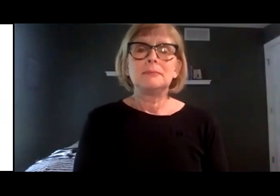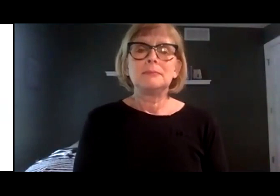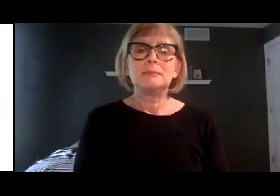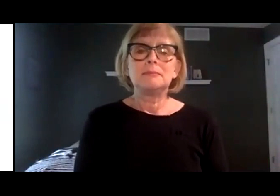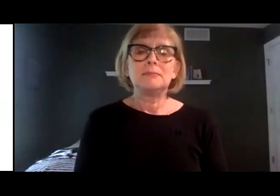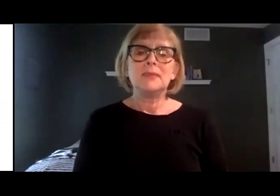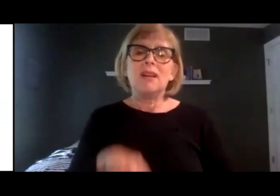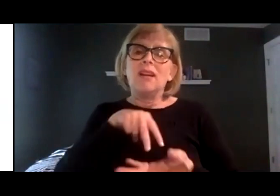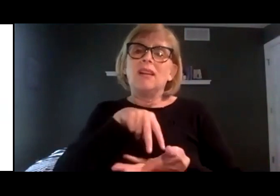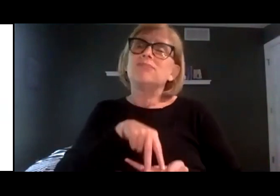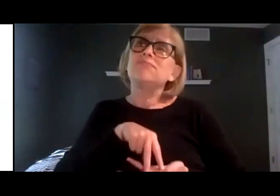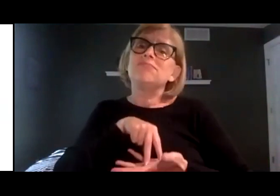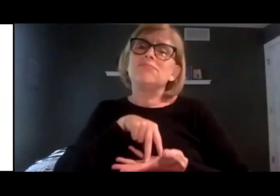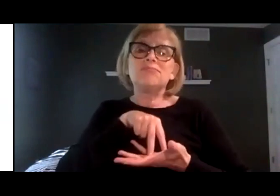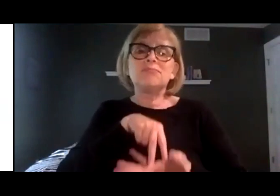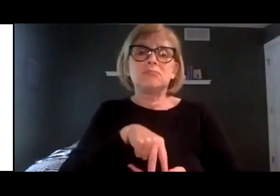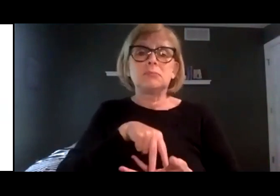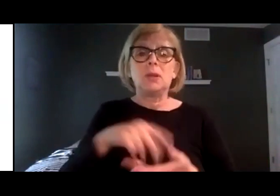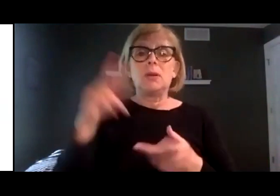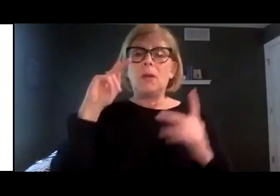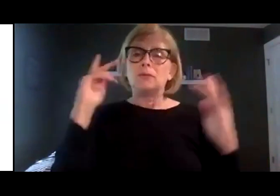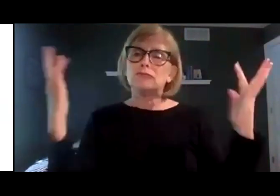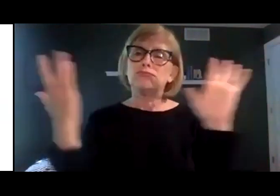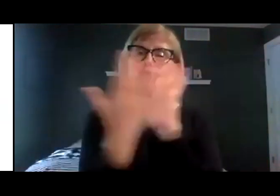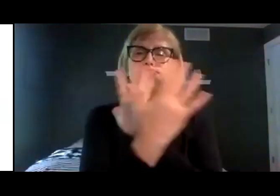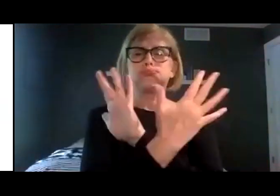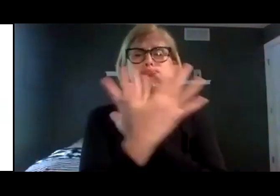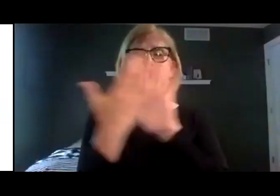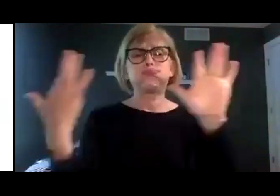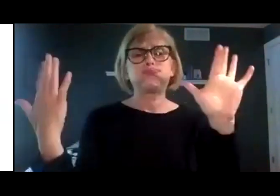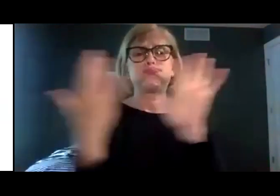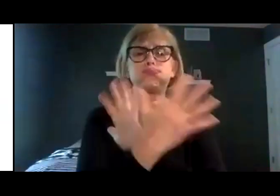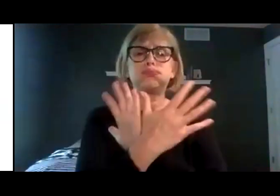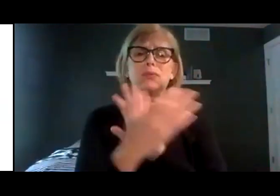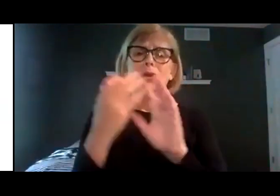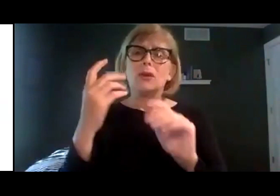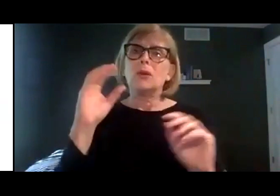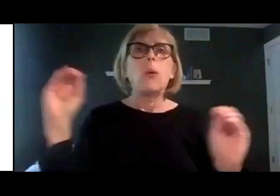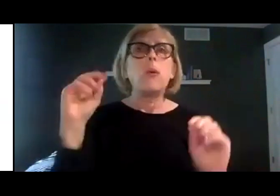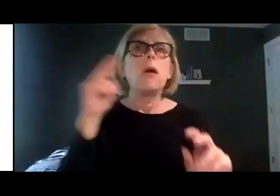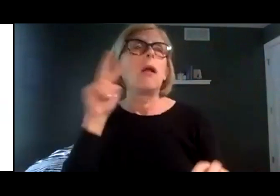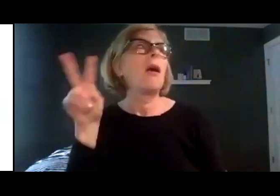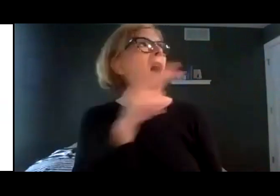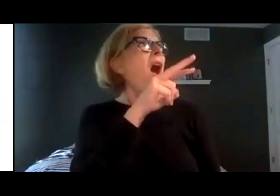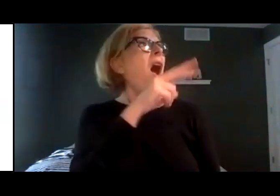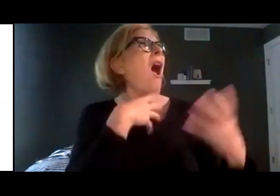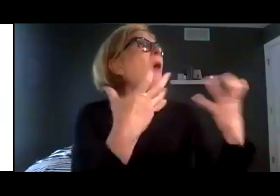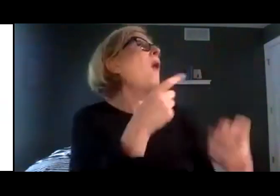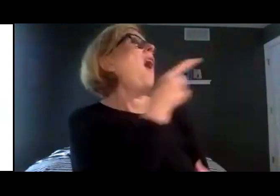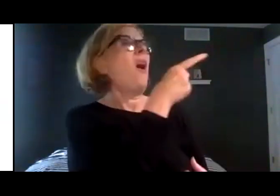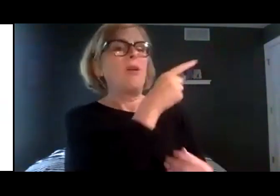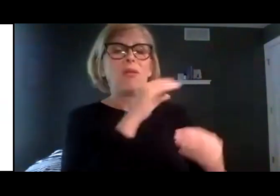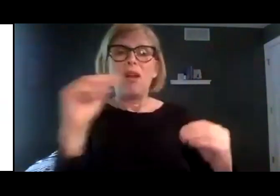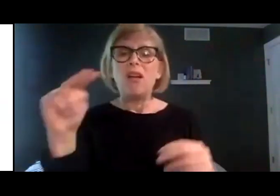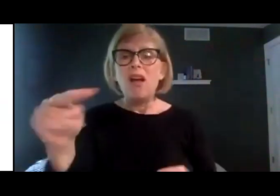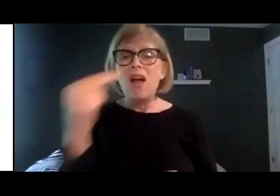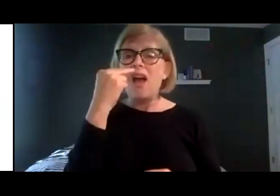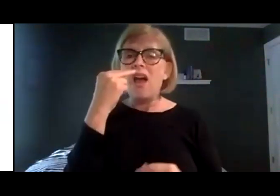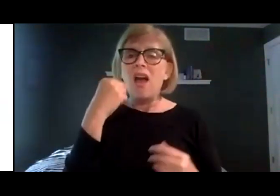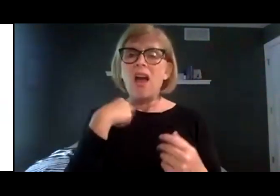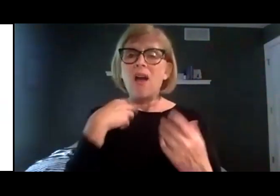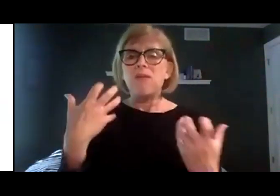The store was always filled with shoppers, buying all sorts of things.